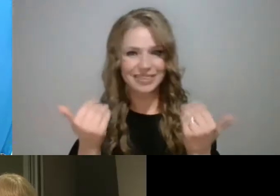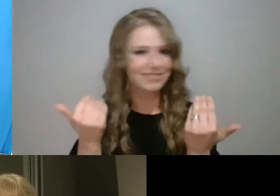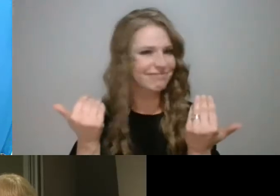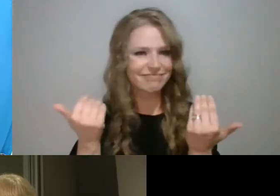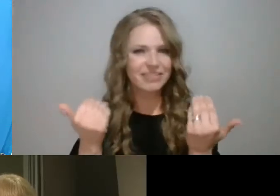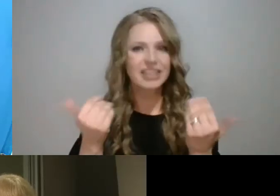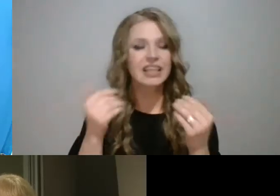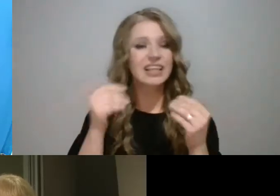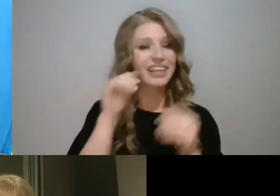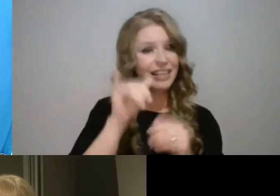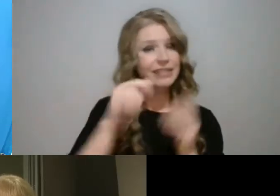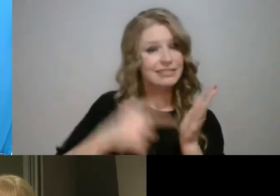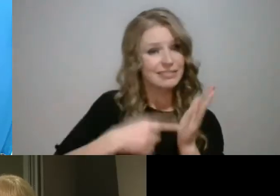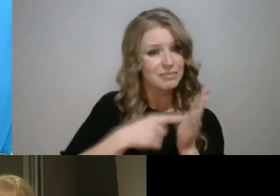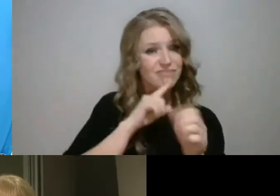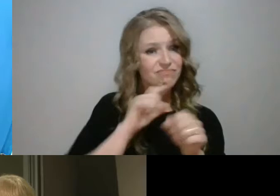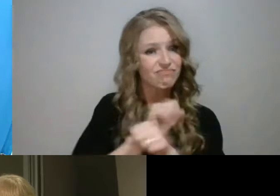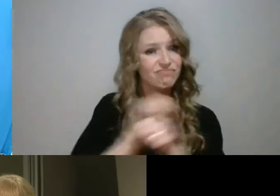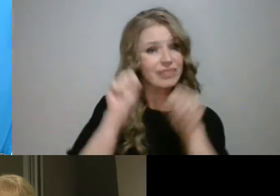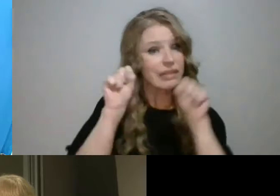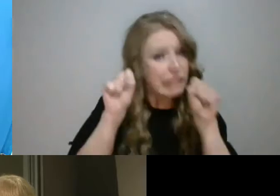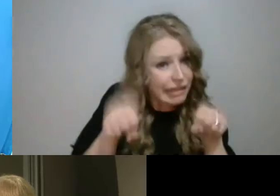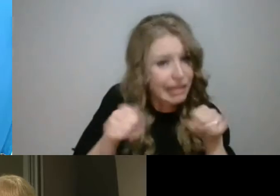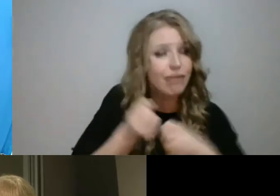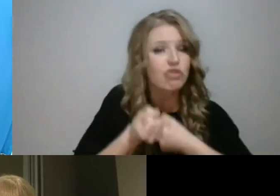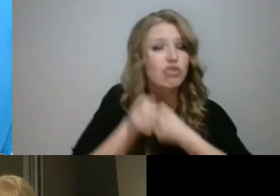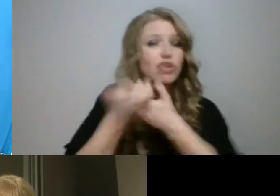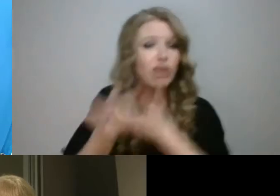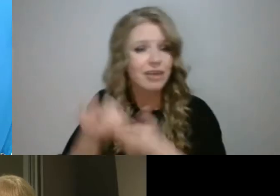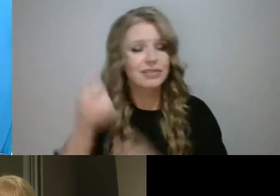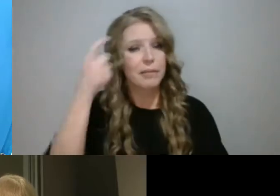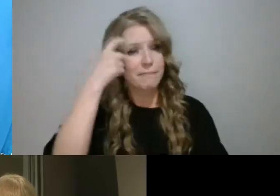up, they never told me, my family never gave me enough information.